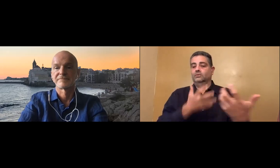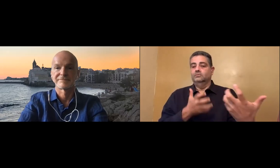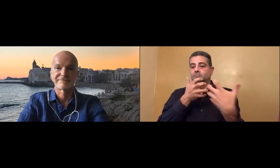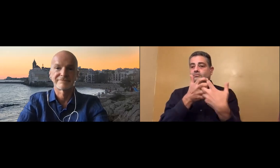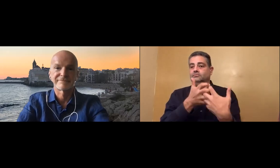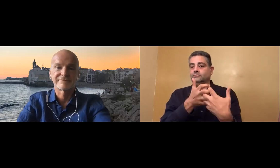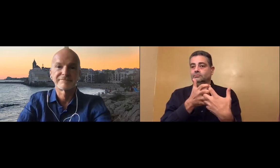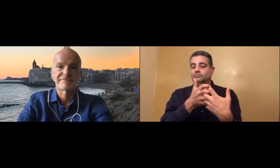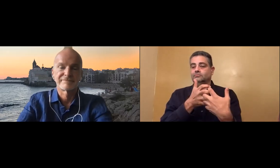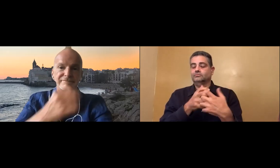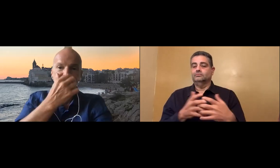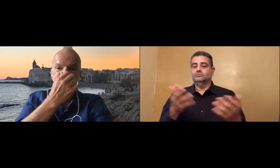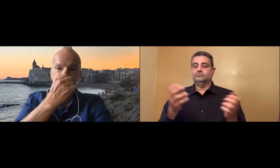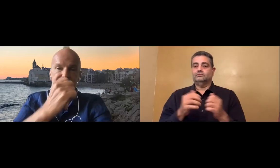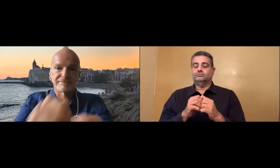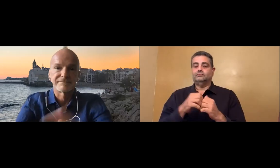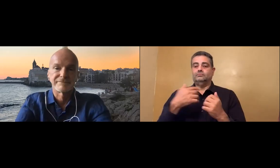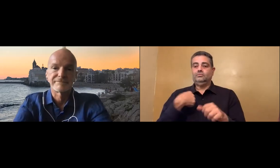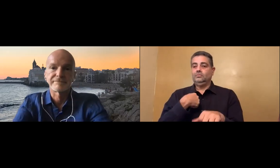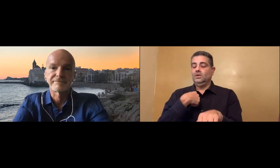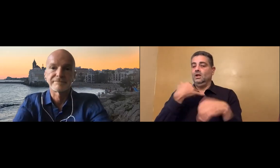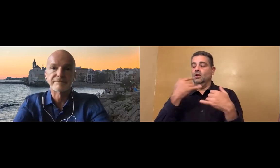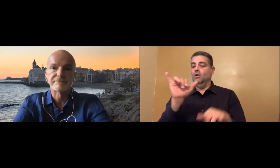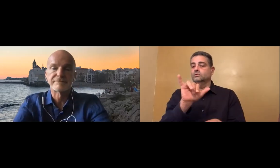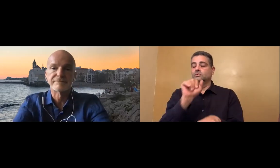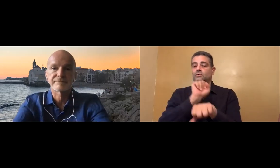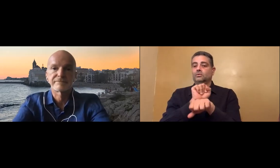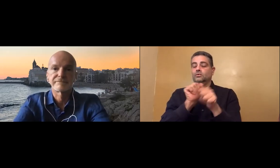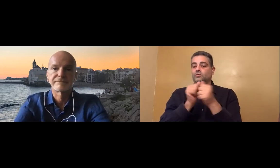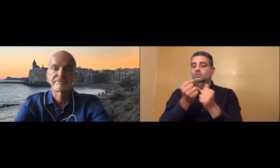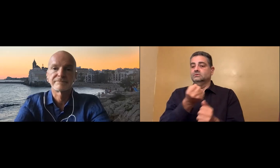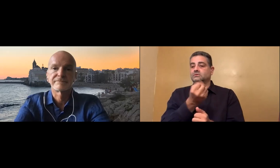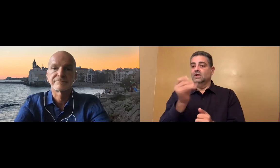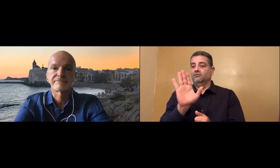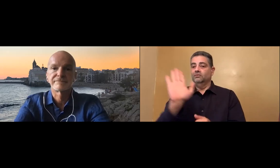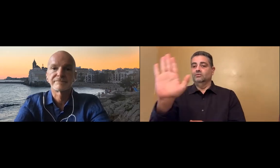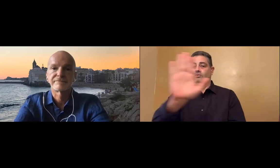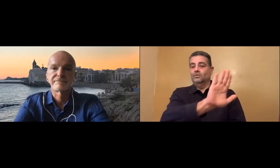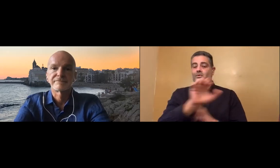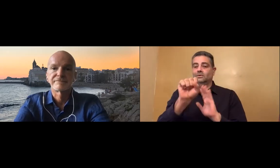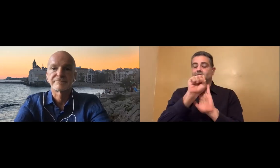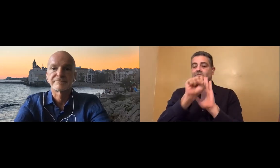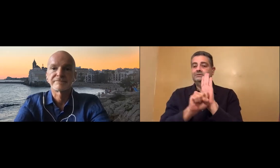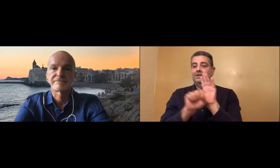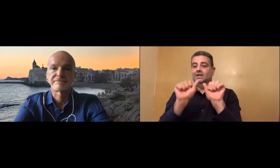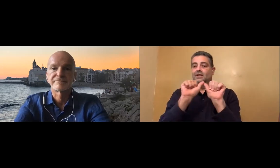how much more it can do than even I realized in order to provide access for deafblind people.